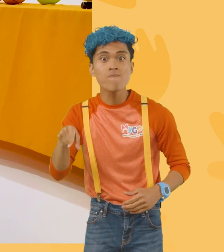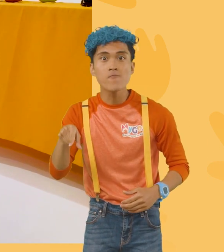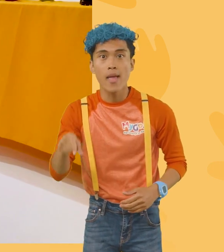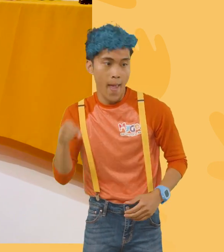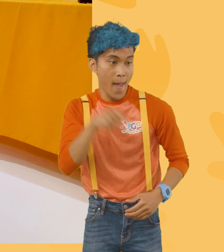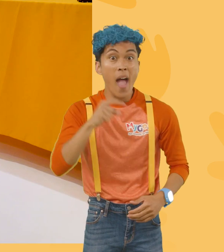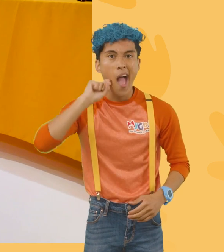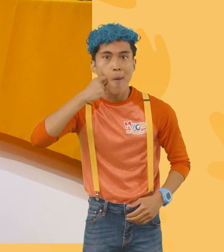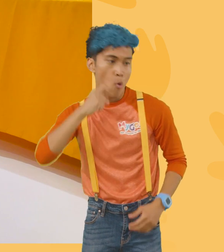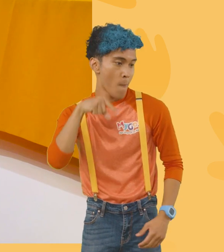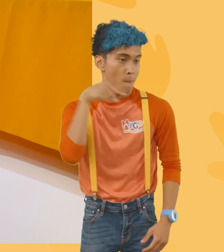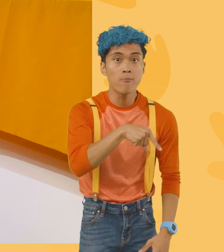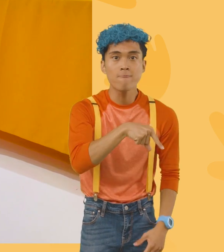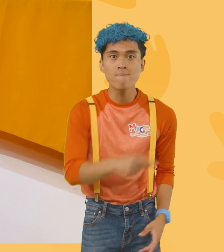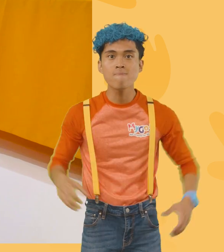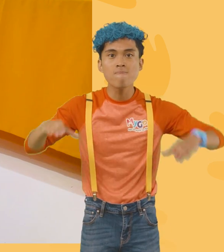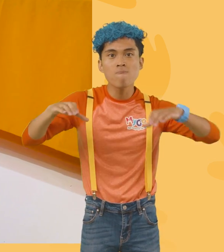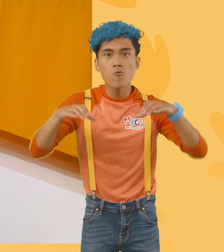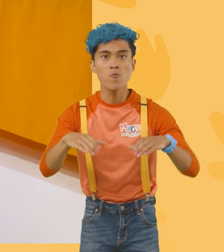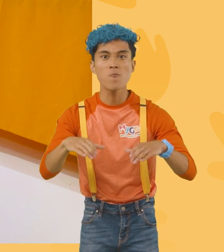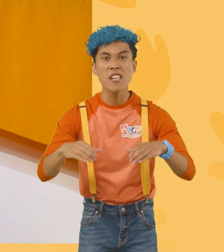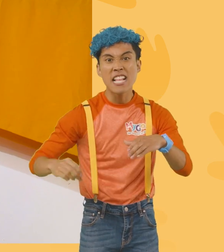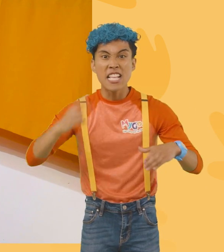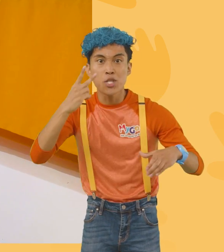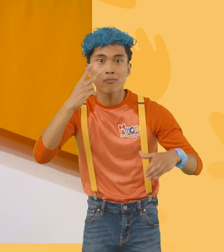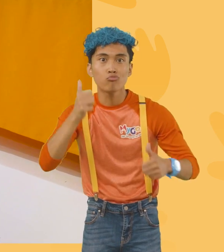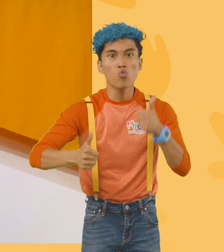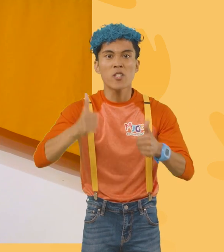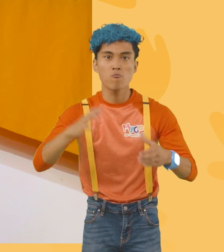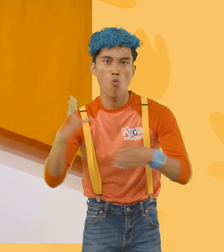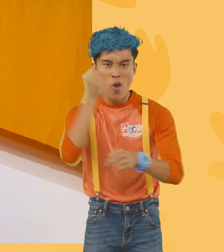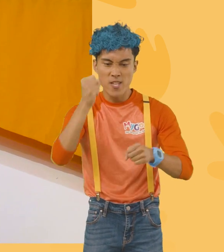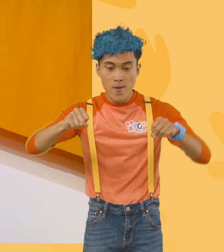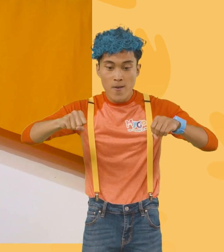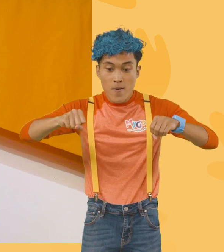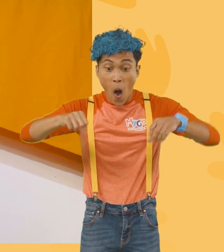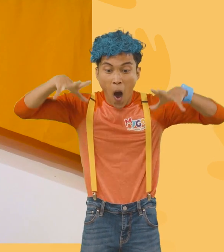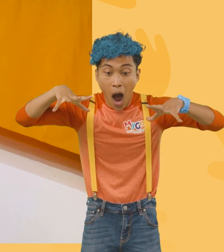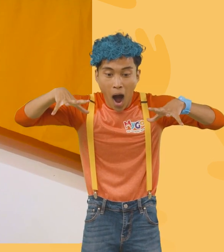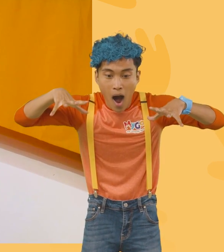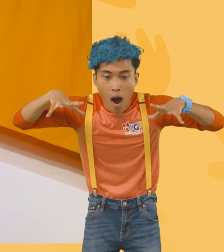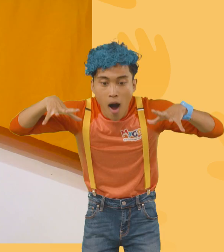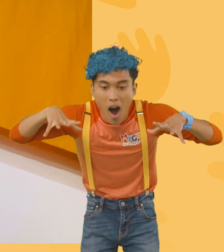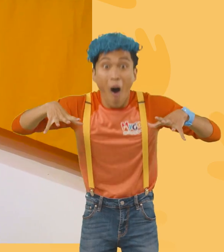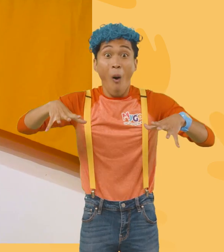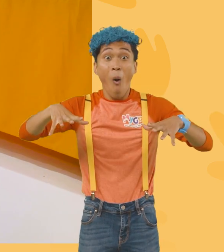apple over here. And let's see. Who, whiz, go! Whoa!